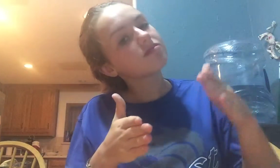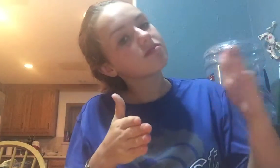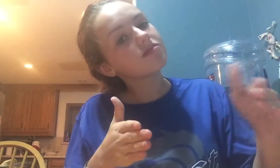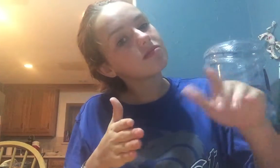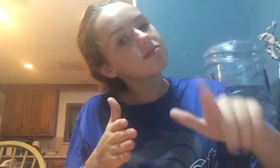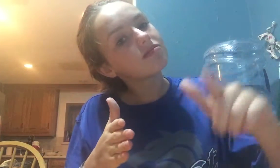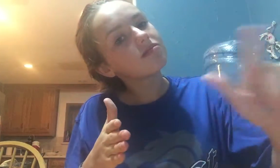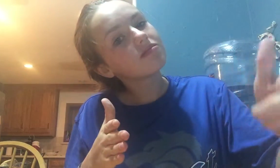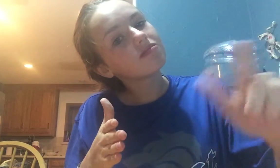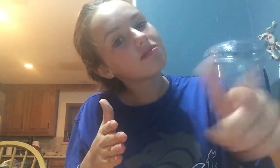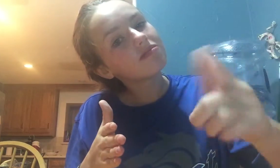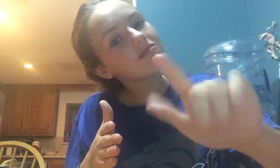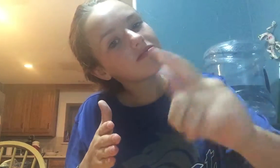Until she felt relieved.